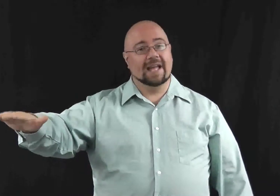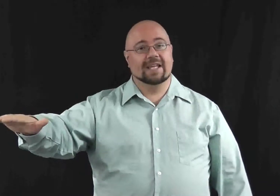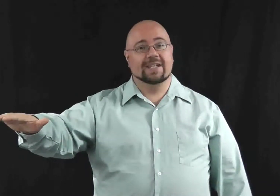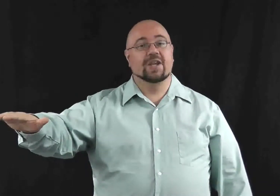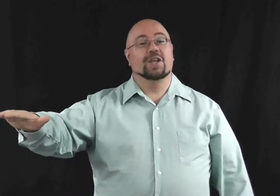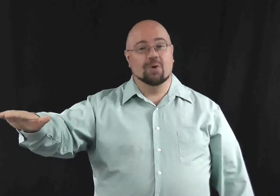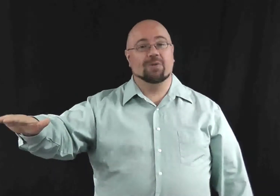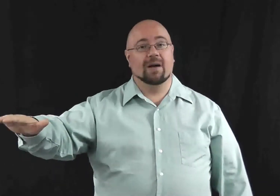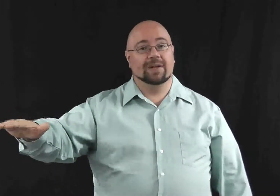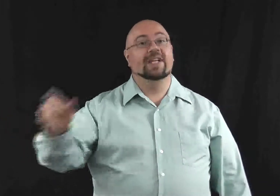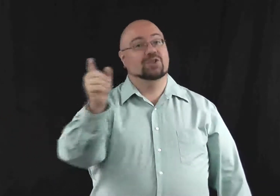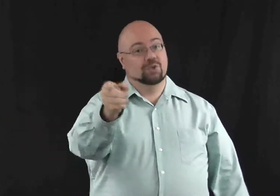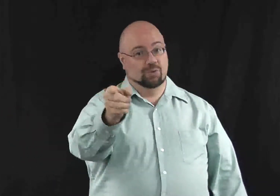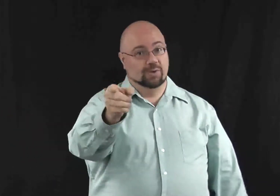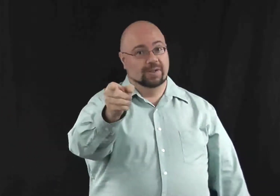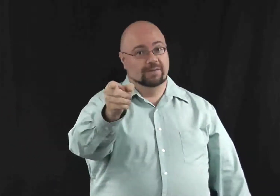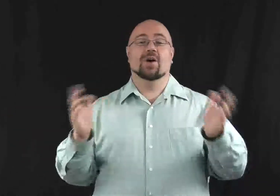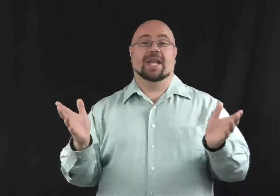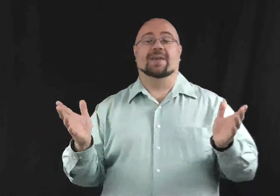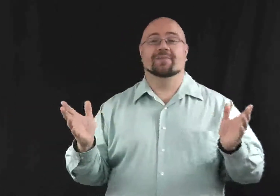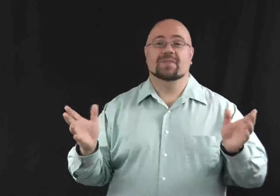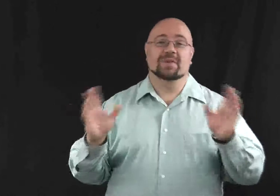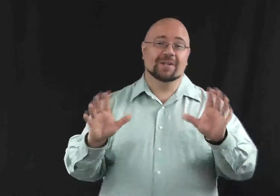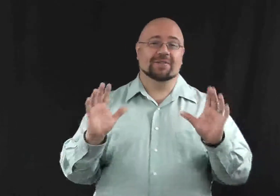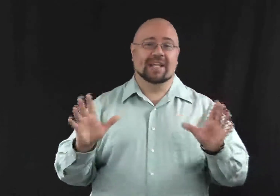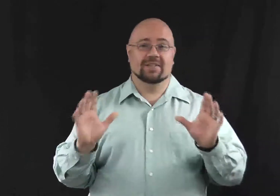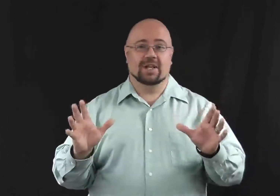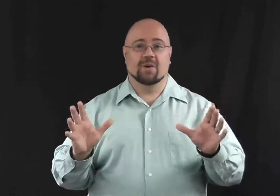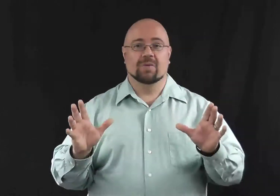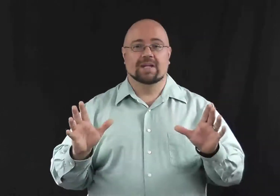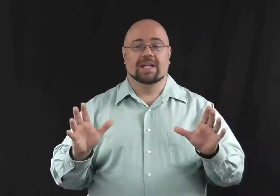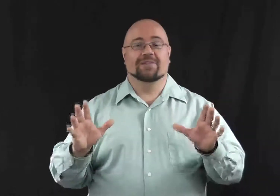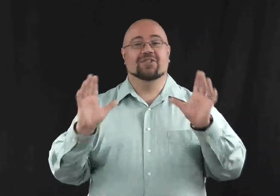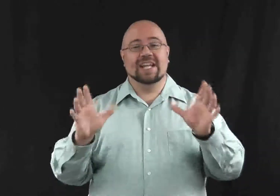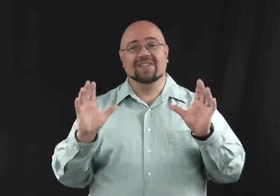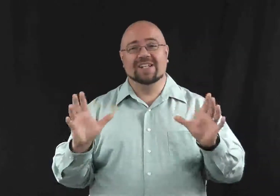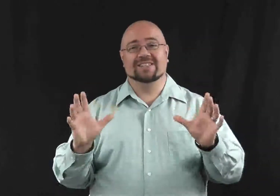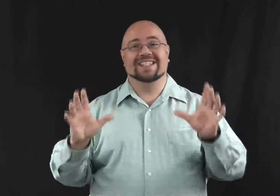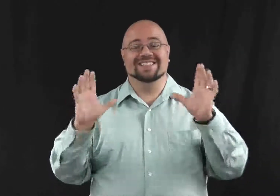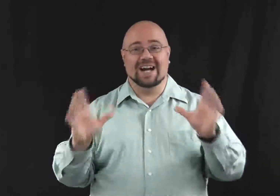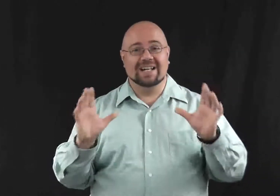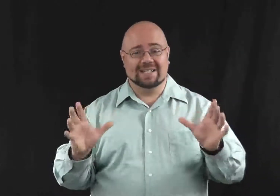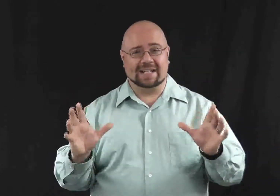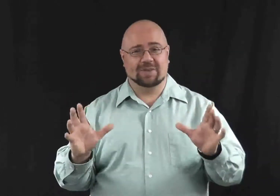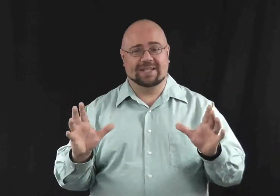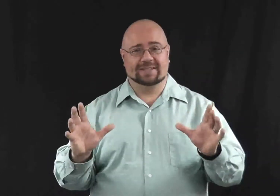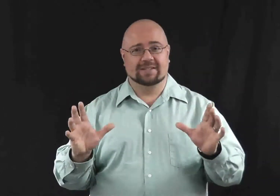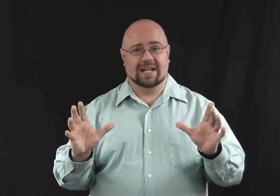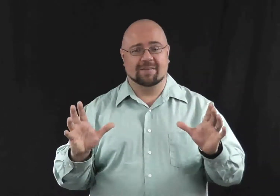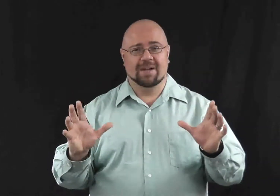you're probably screwed. Okay. So here's the thing to know. If a chain of custody is not intact when it gets to the lab they're